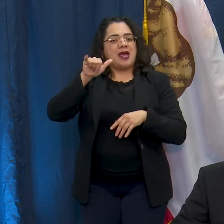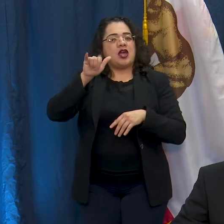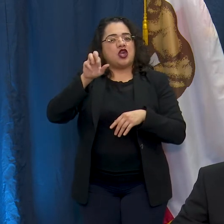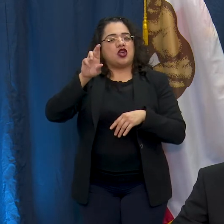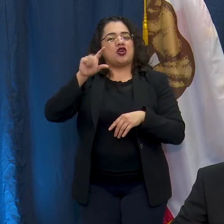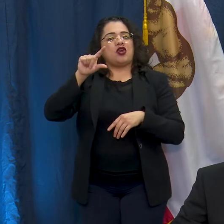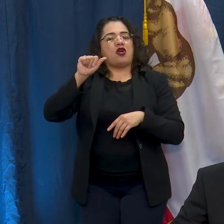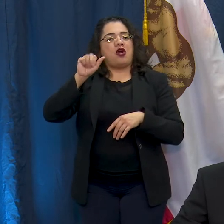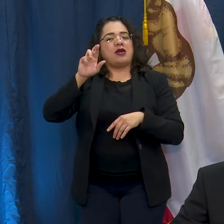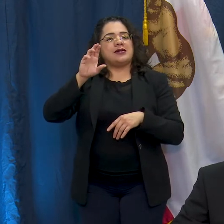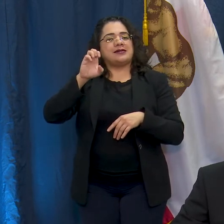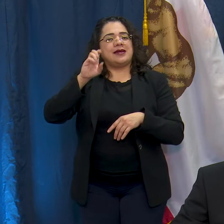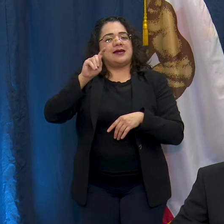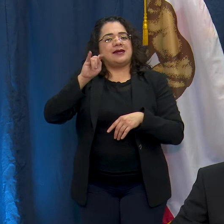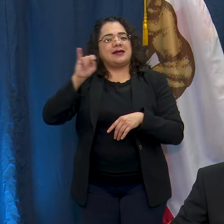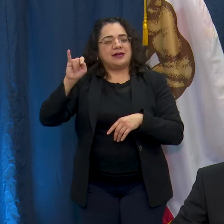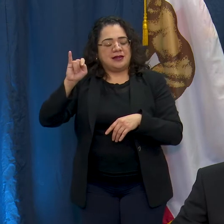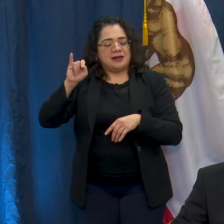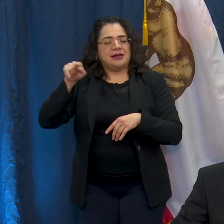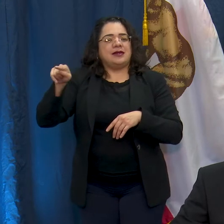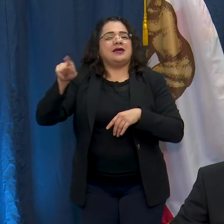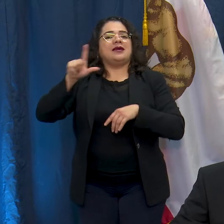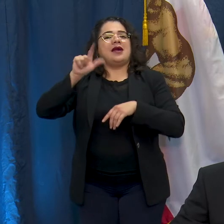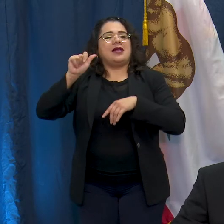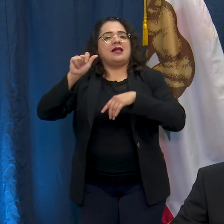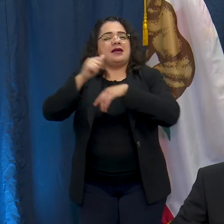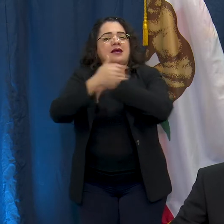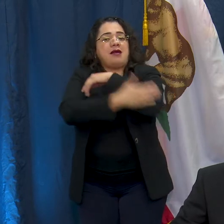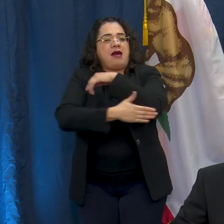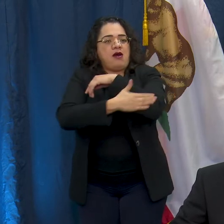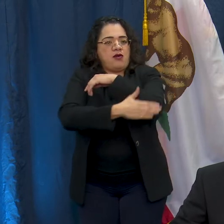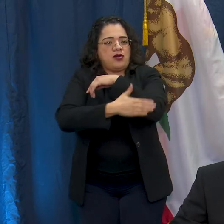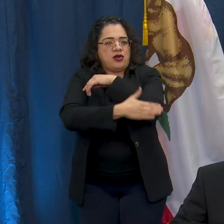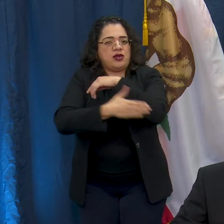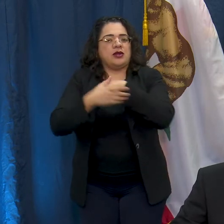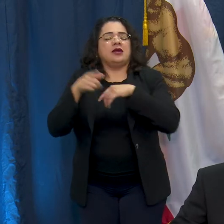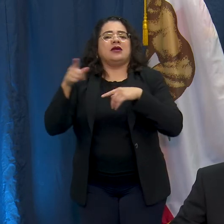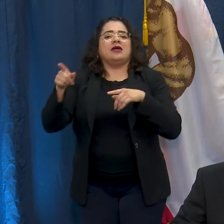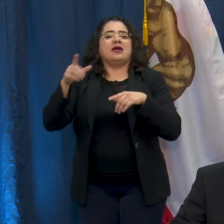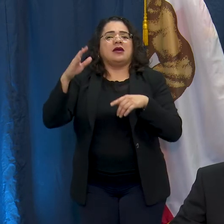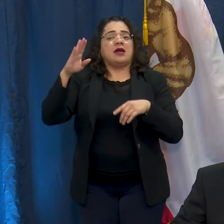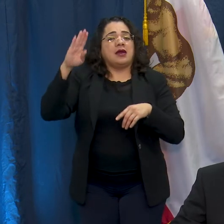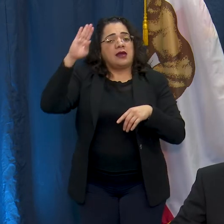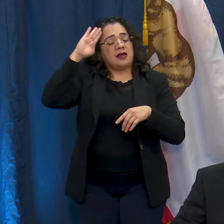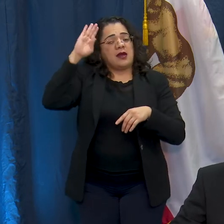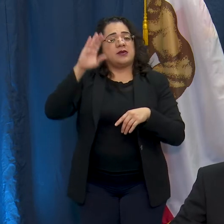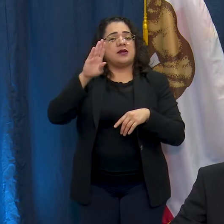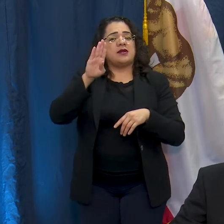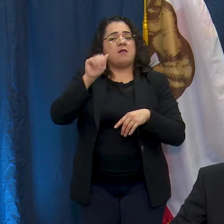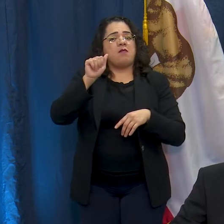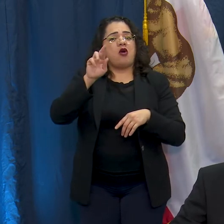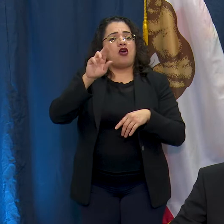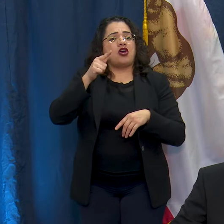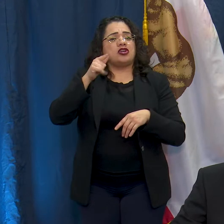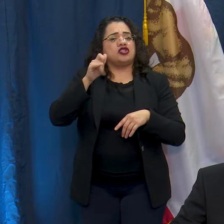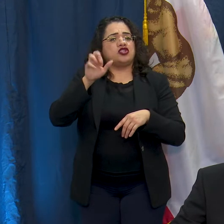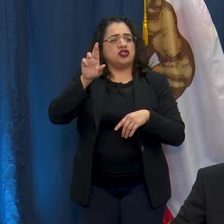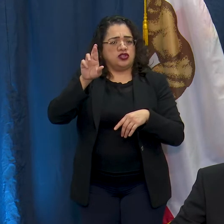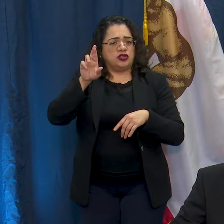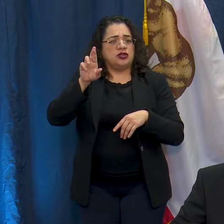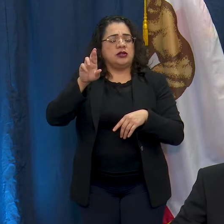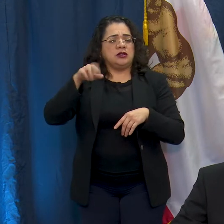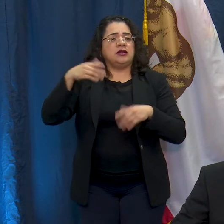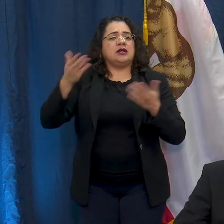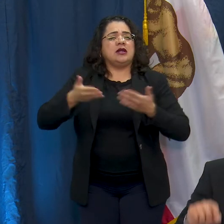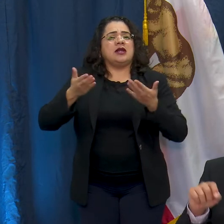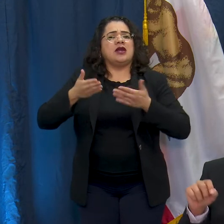partnership at the Board of Supervisors with the head of the board currently Katherine Barger and of course our supervisor Janice Hahn here at the City